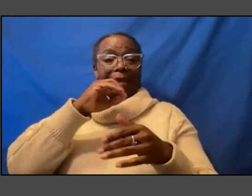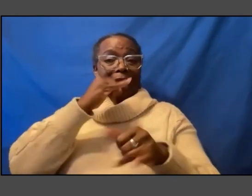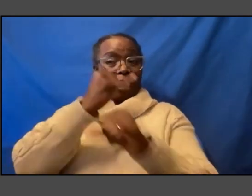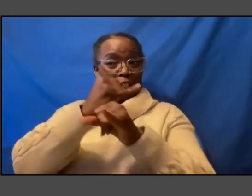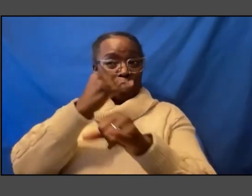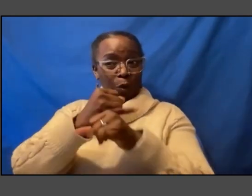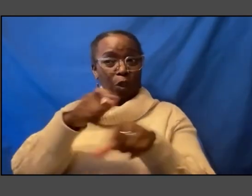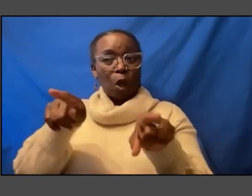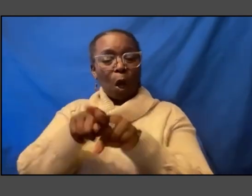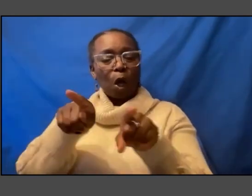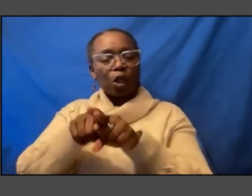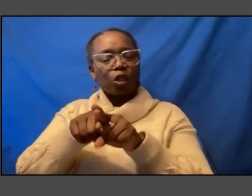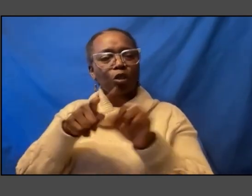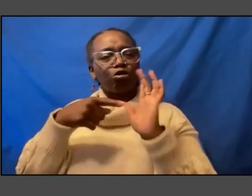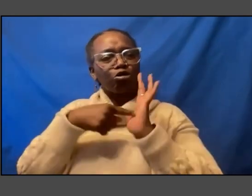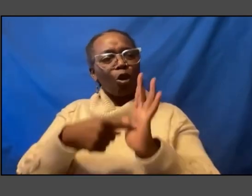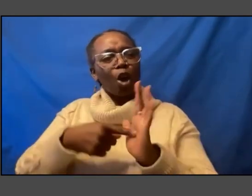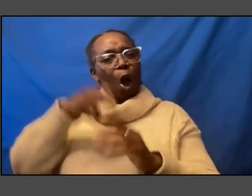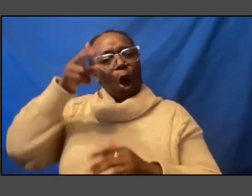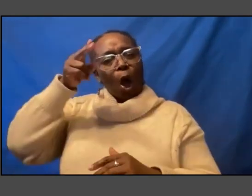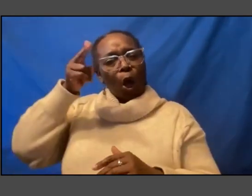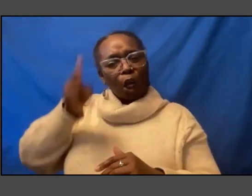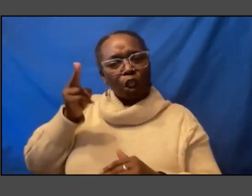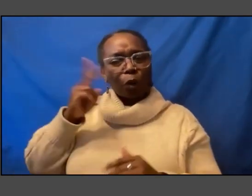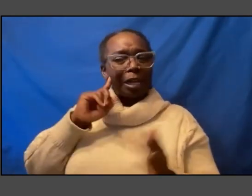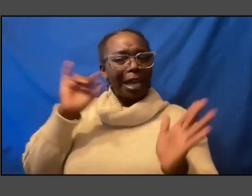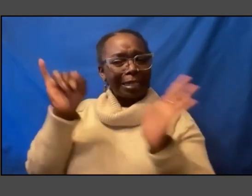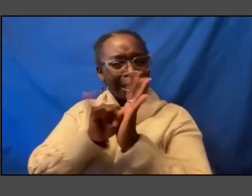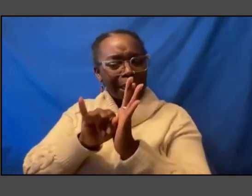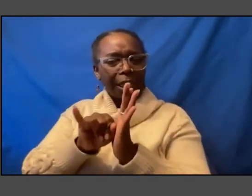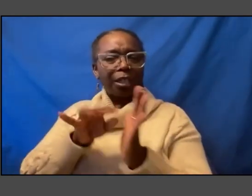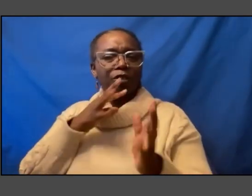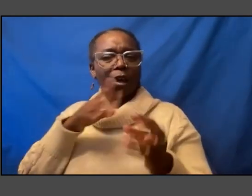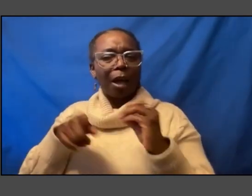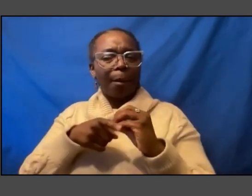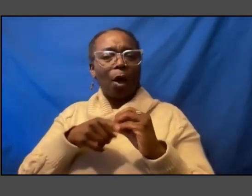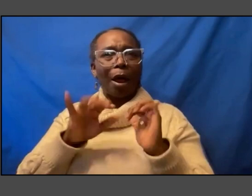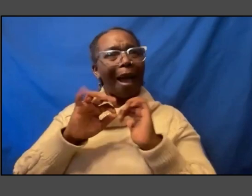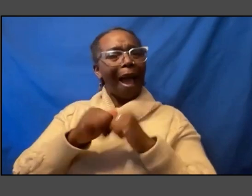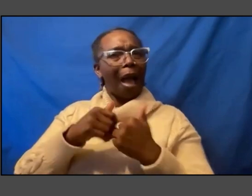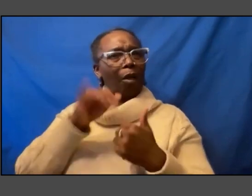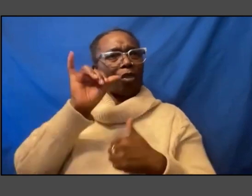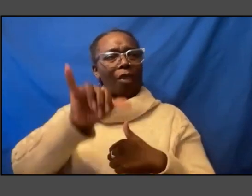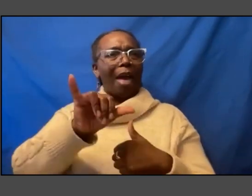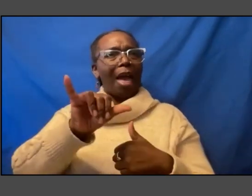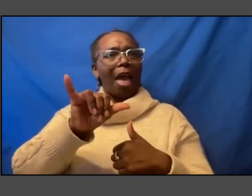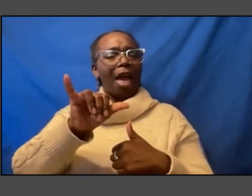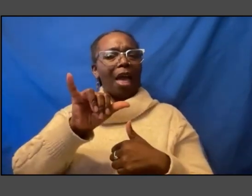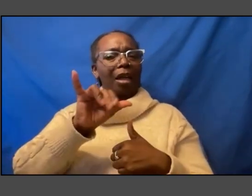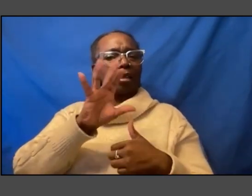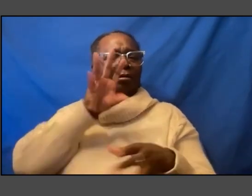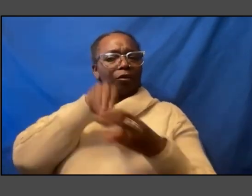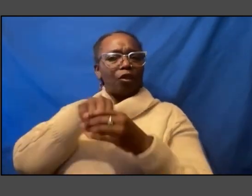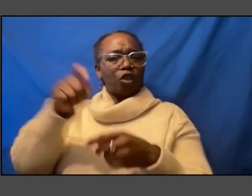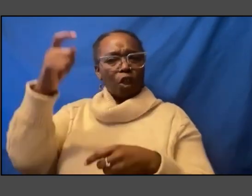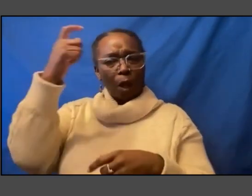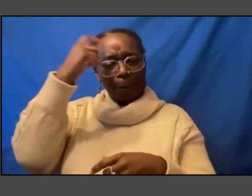of history and identity and i wonder if you could talk about you know how that plays out in your mind both at the mellon but philanthropy writ large